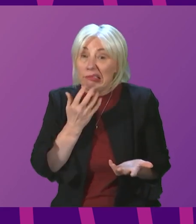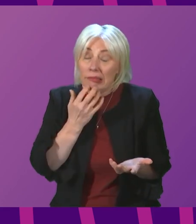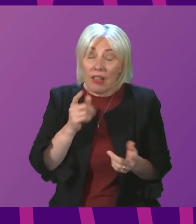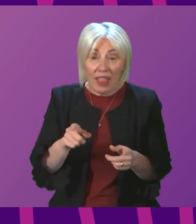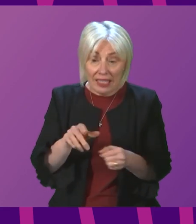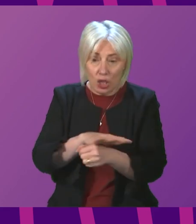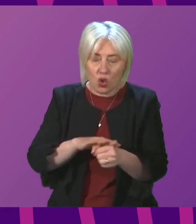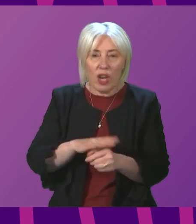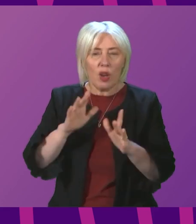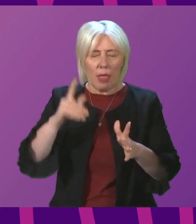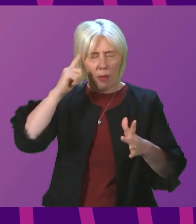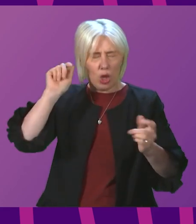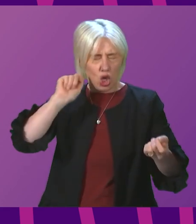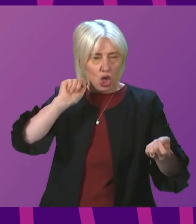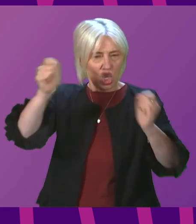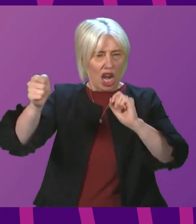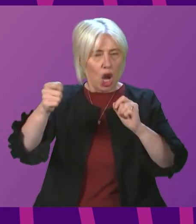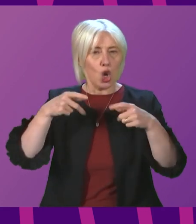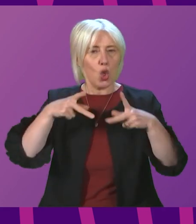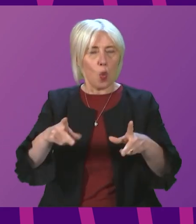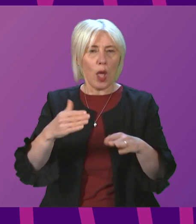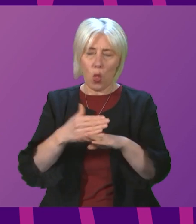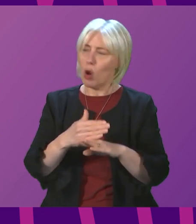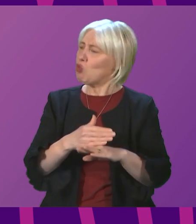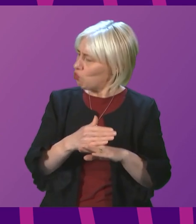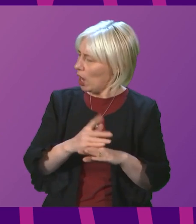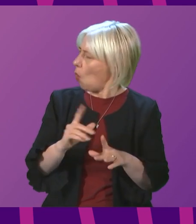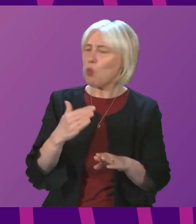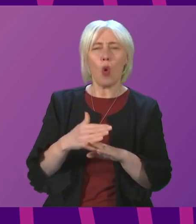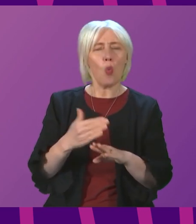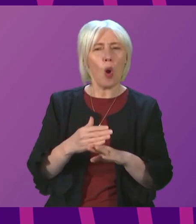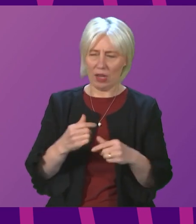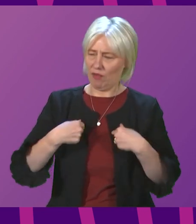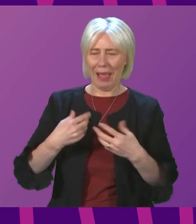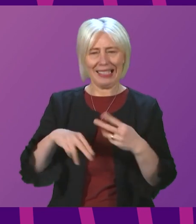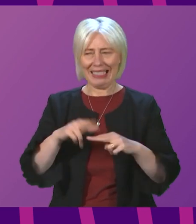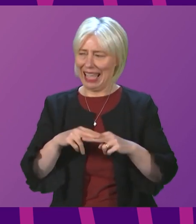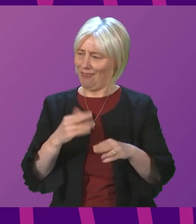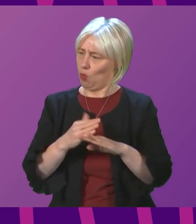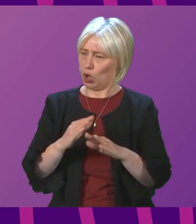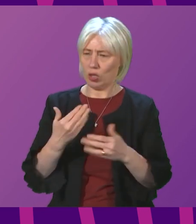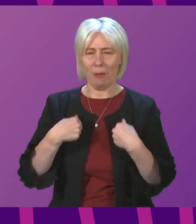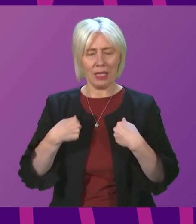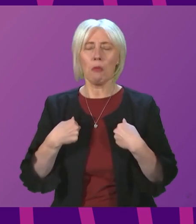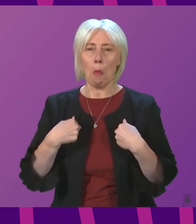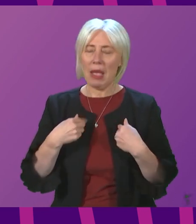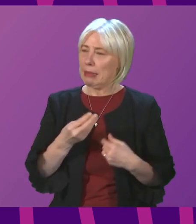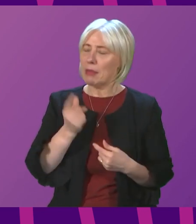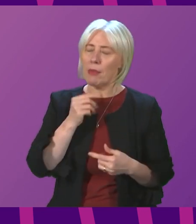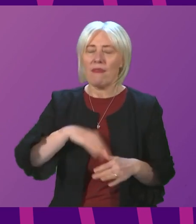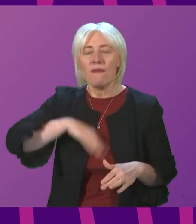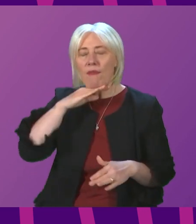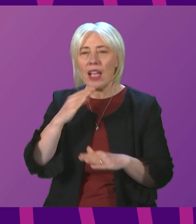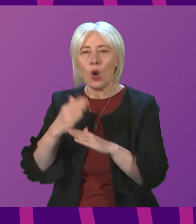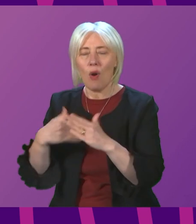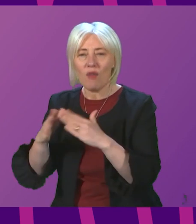last two years to think afresh about the best configuration for their workforces in the future. There will be many people who are sick of working from home and